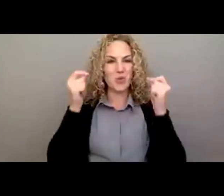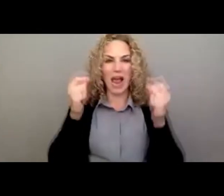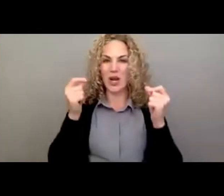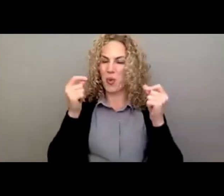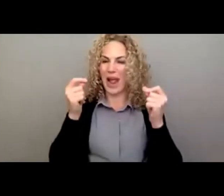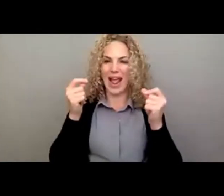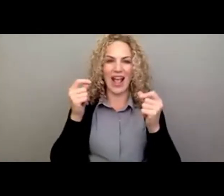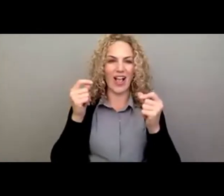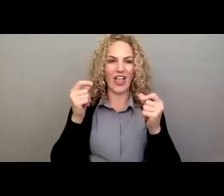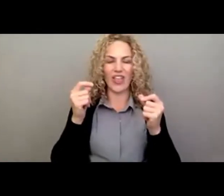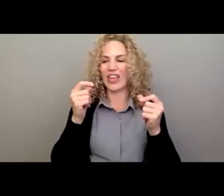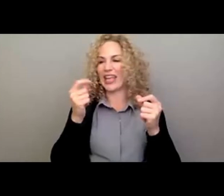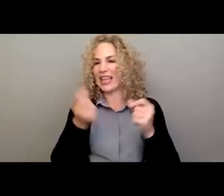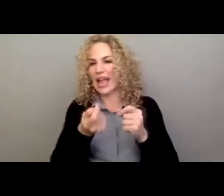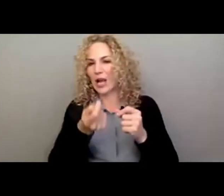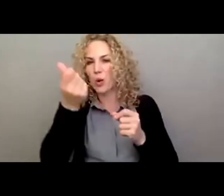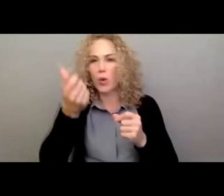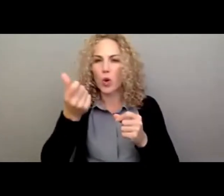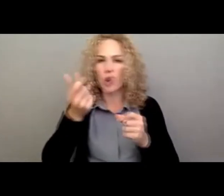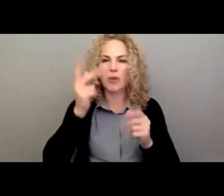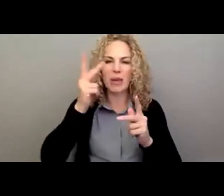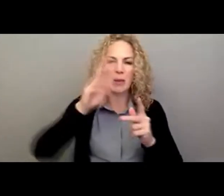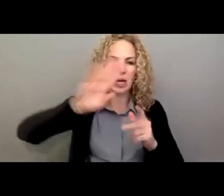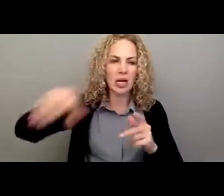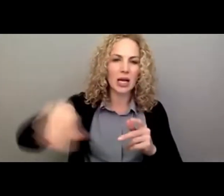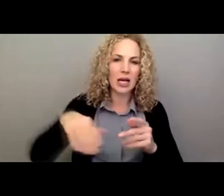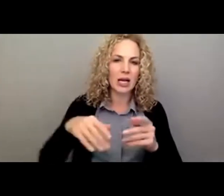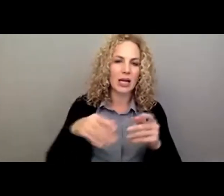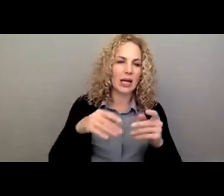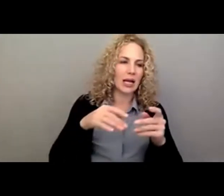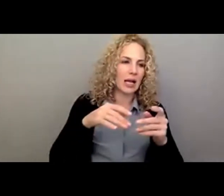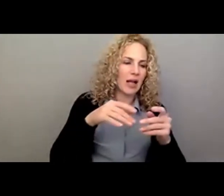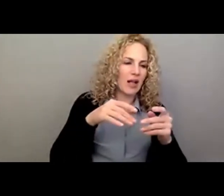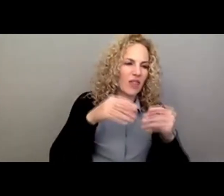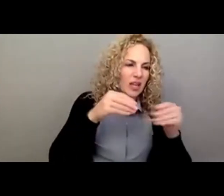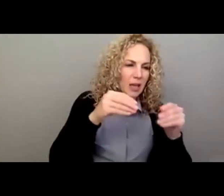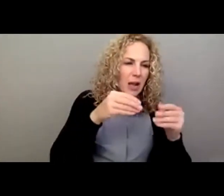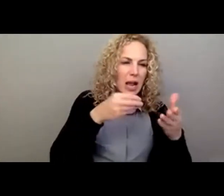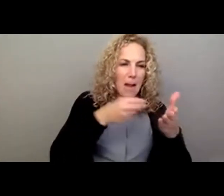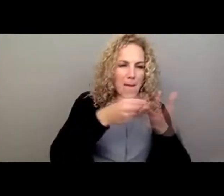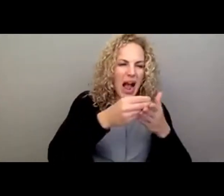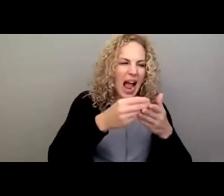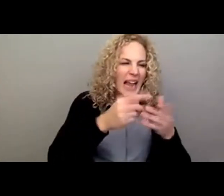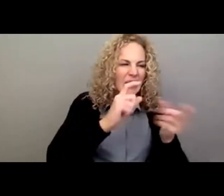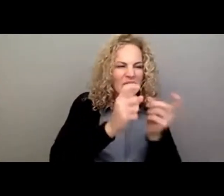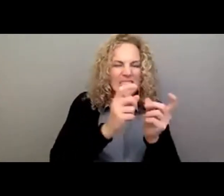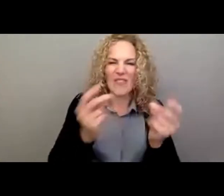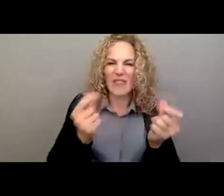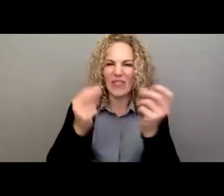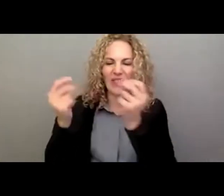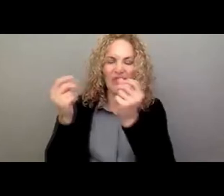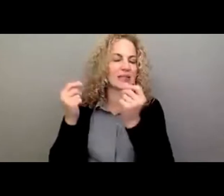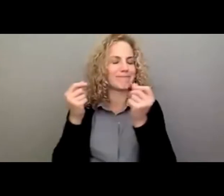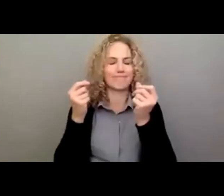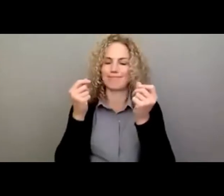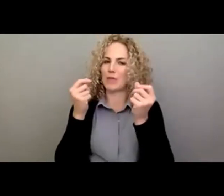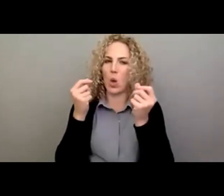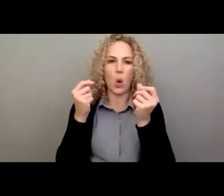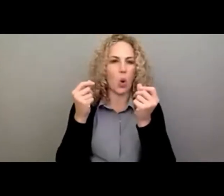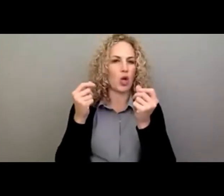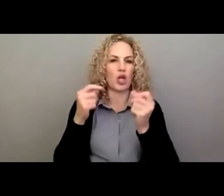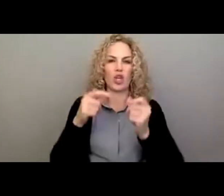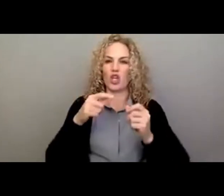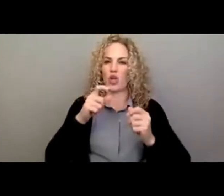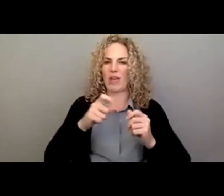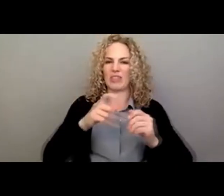chains, removing of people, buying of talent. You have to, you really have to work from the base